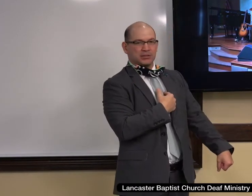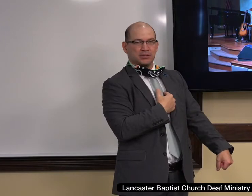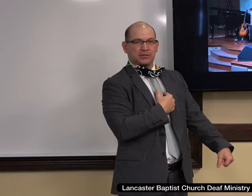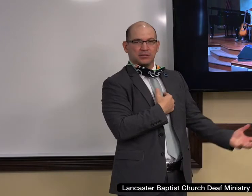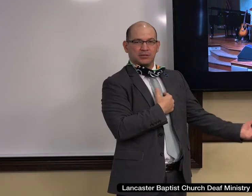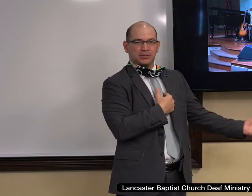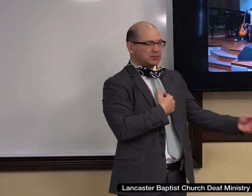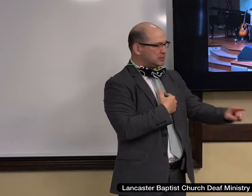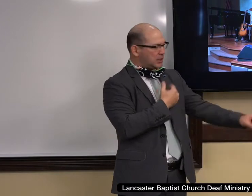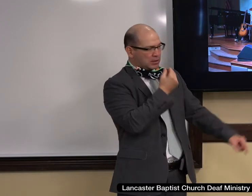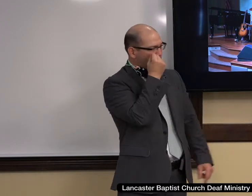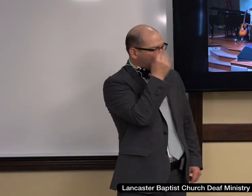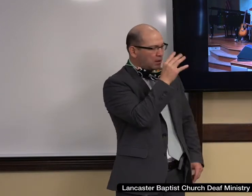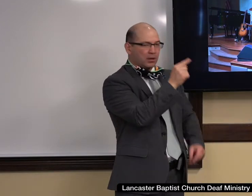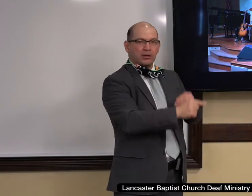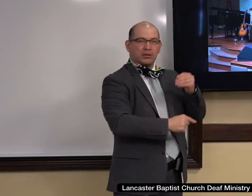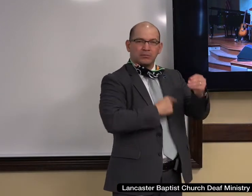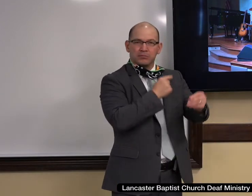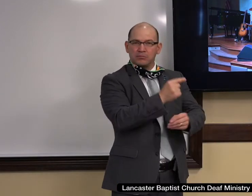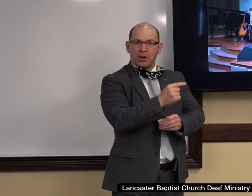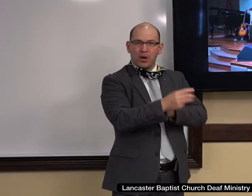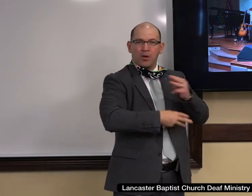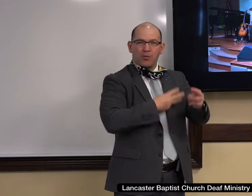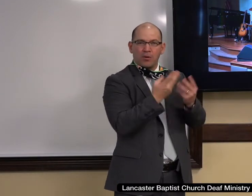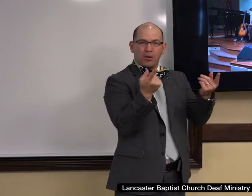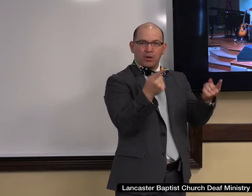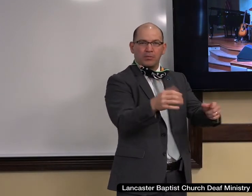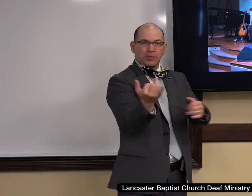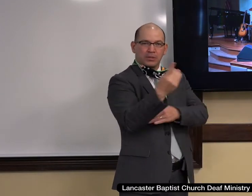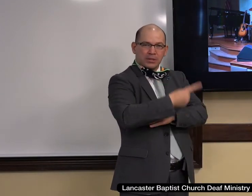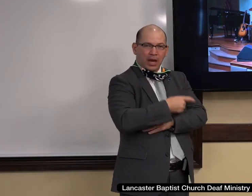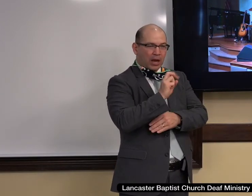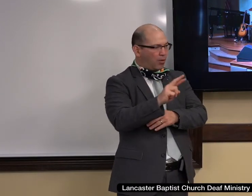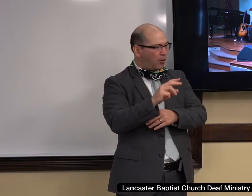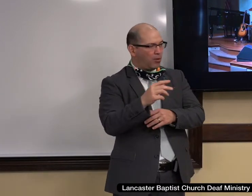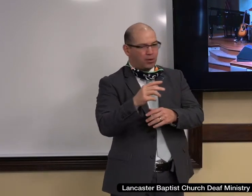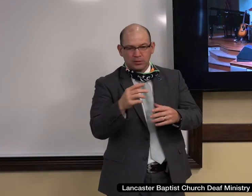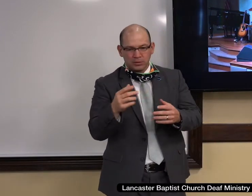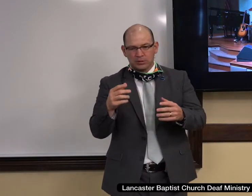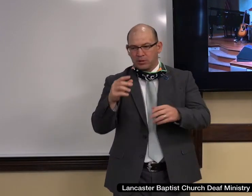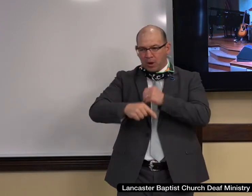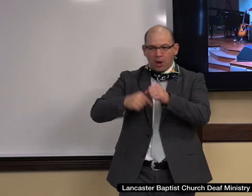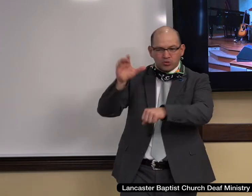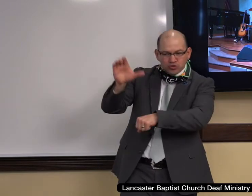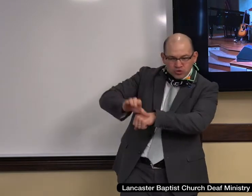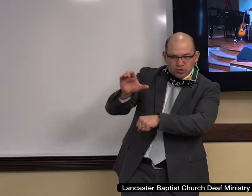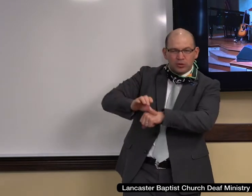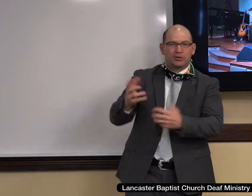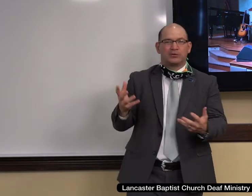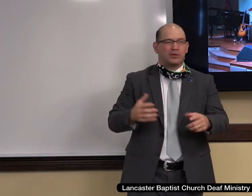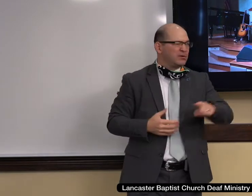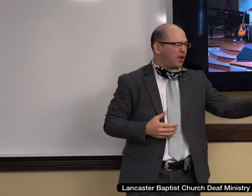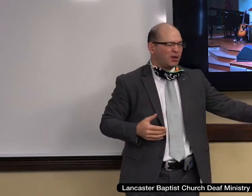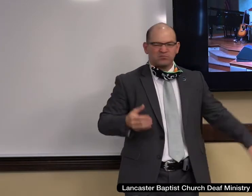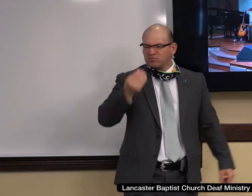less about what's happening in this place this morning, or why we gather, or what's going on with respect to the gospel itself.